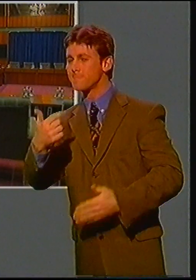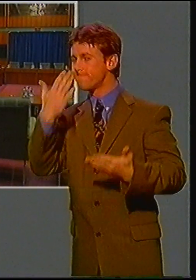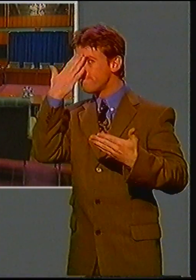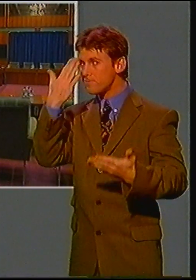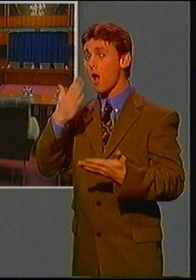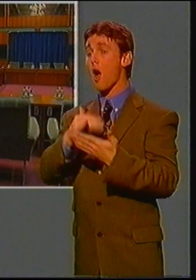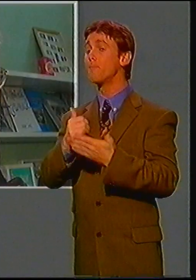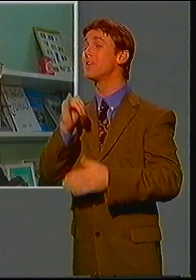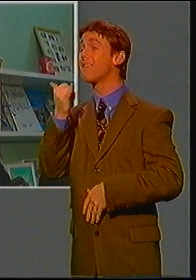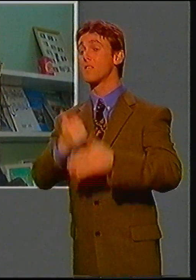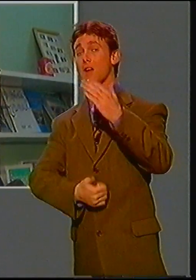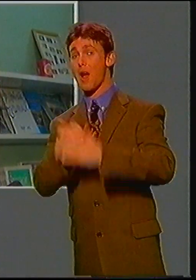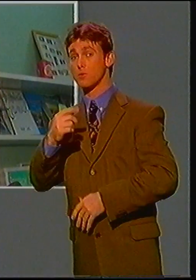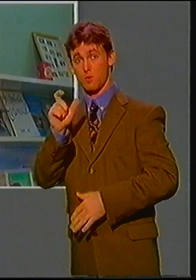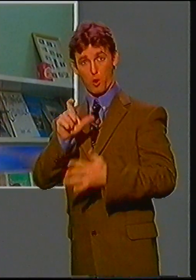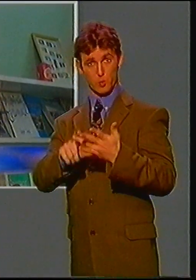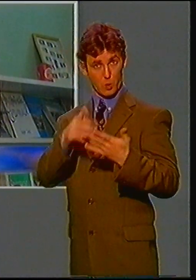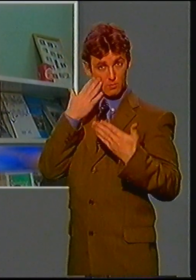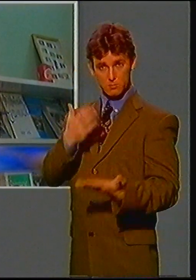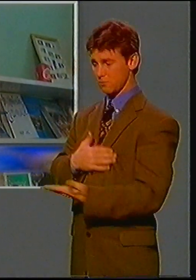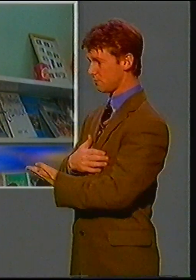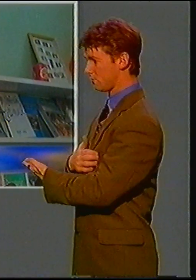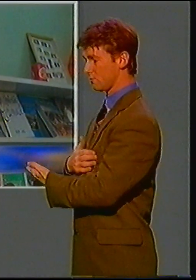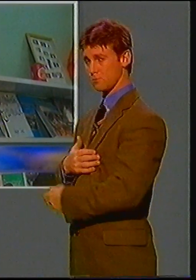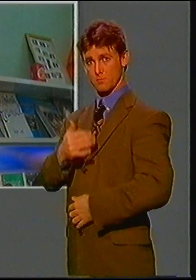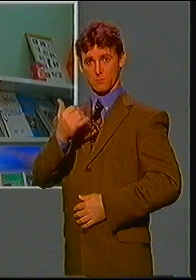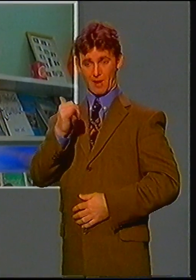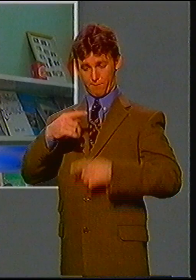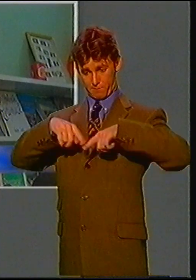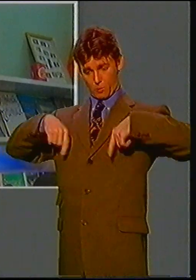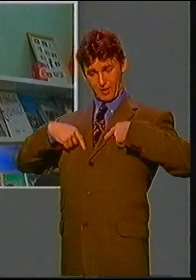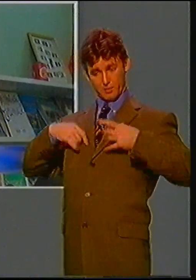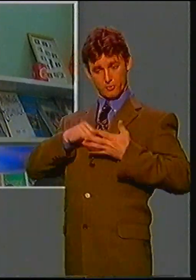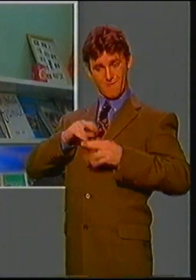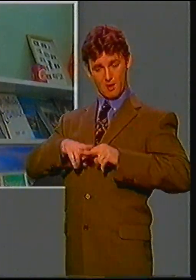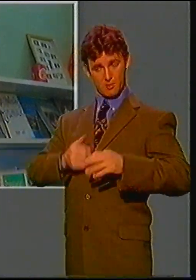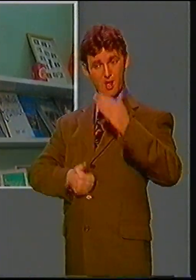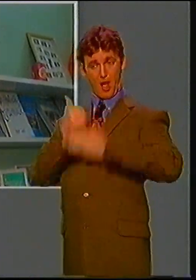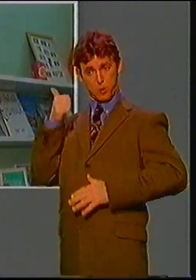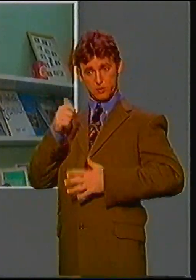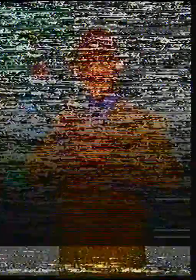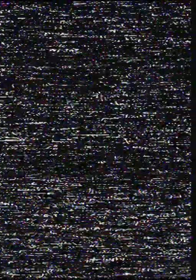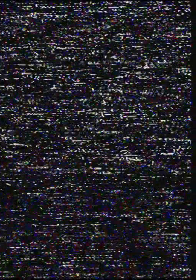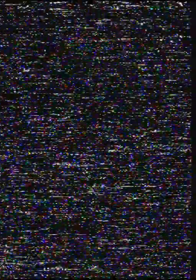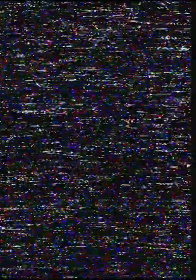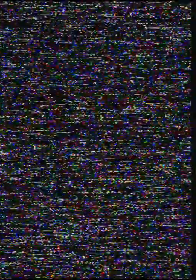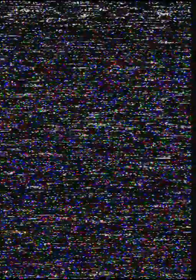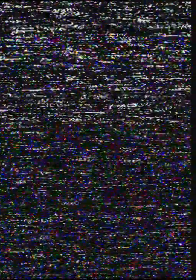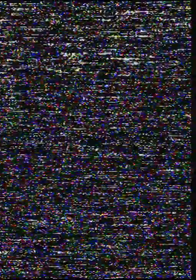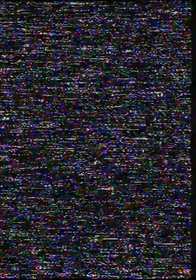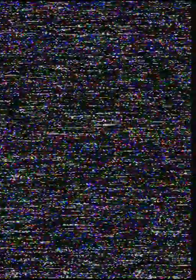will they do? I don't know what we will do if we are put out. I'm very angry that we have to deal with this.